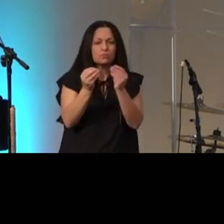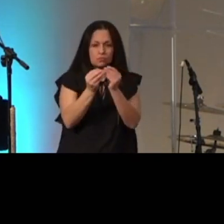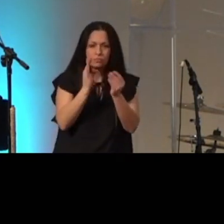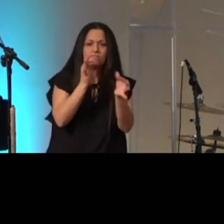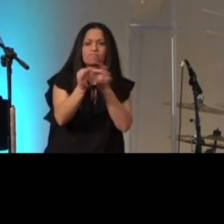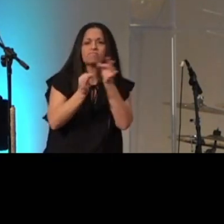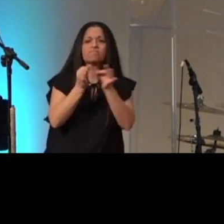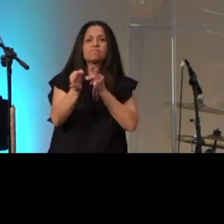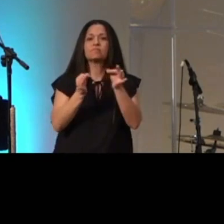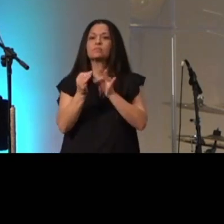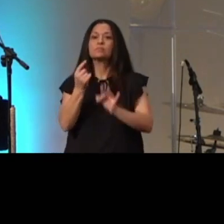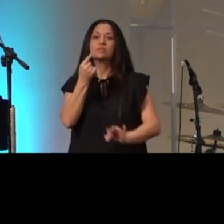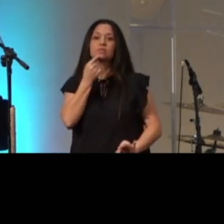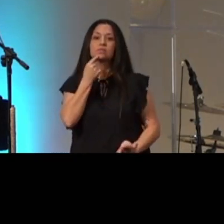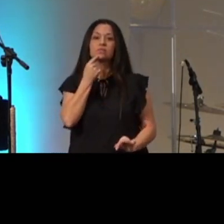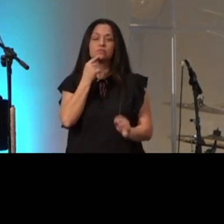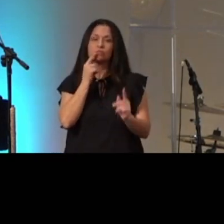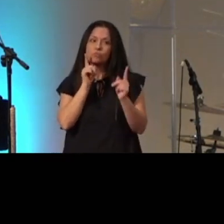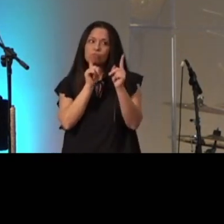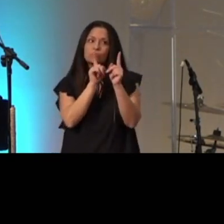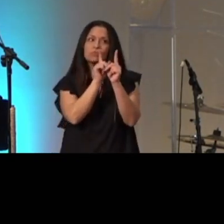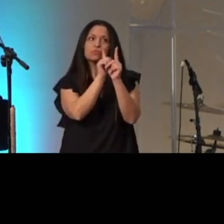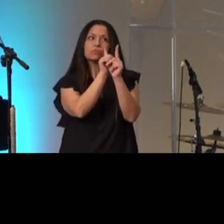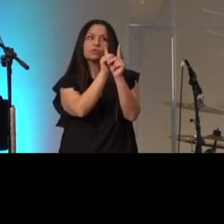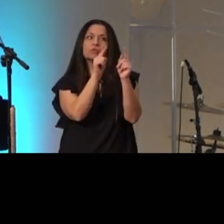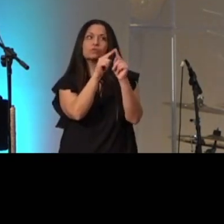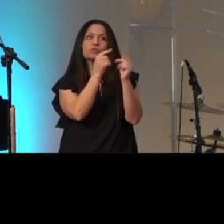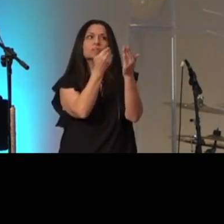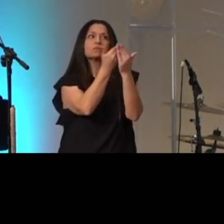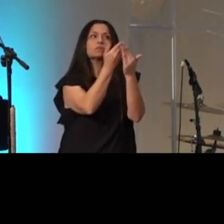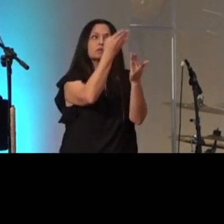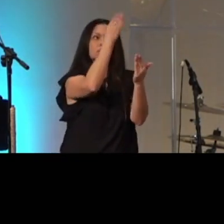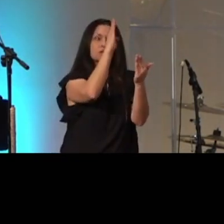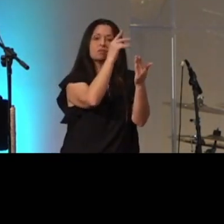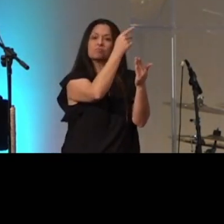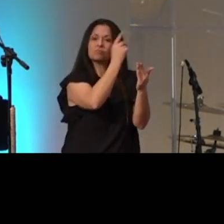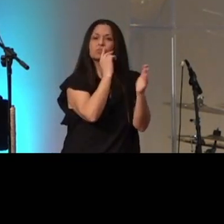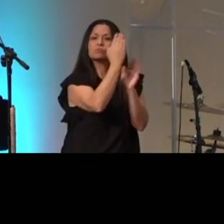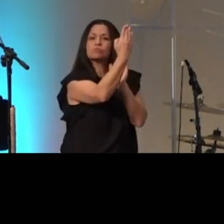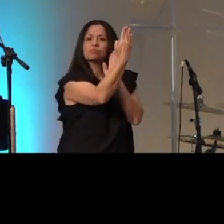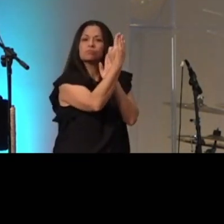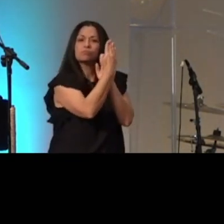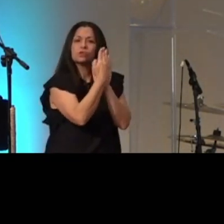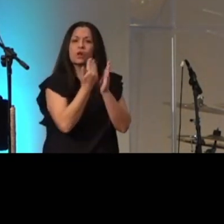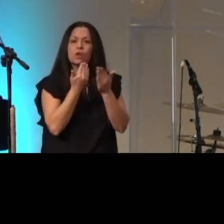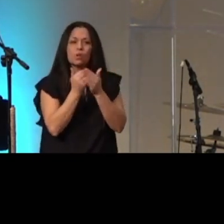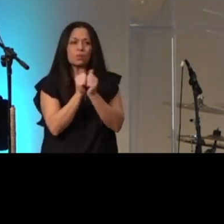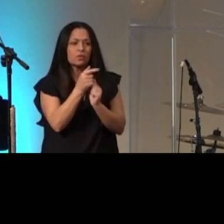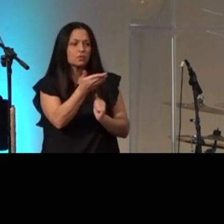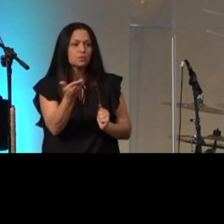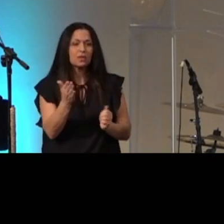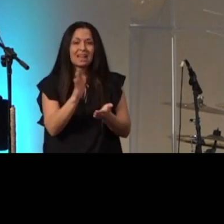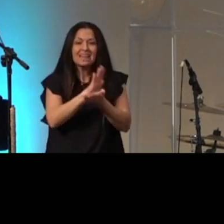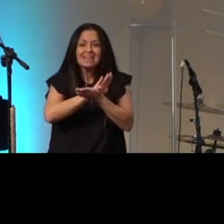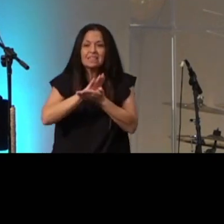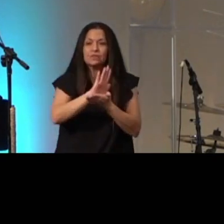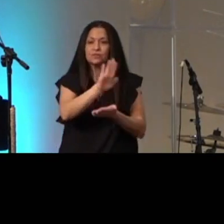it says draw near to god and he will draw near to you cleanse your hands